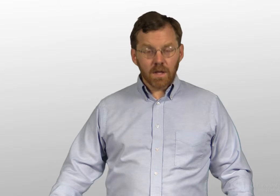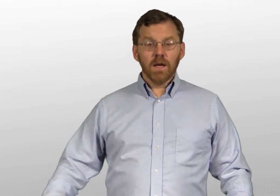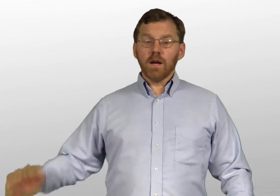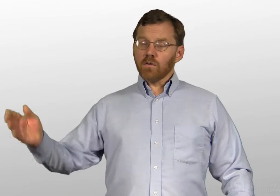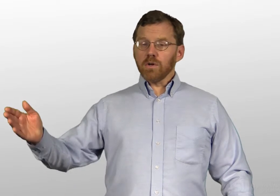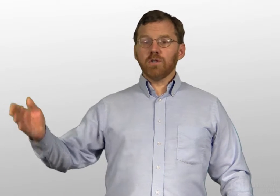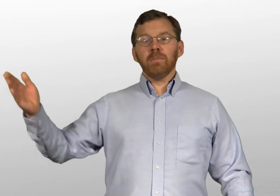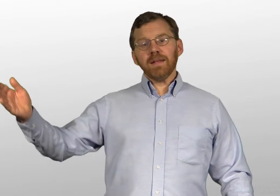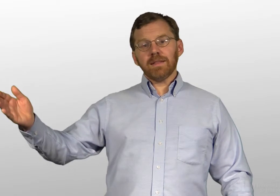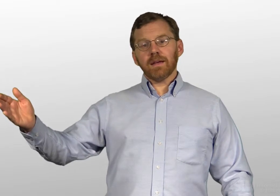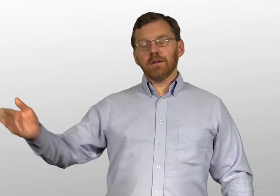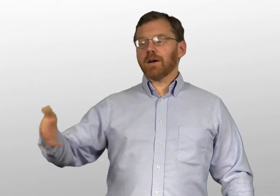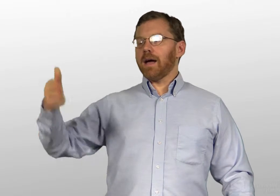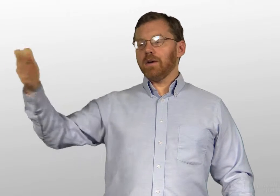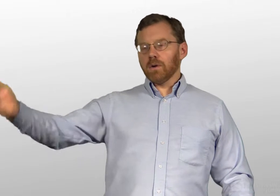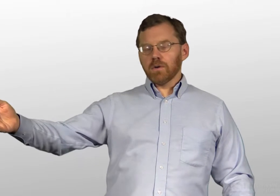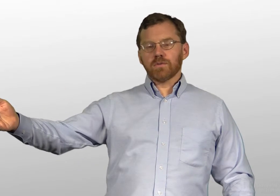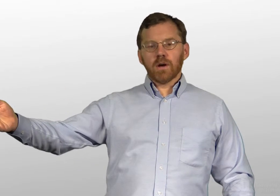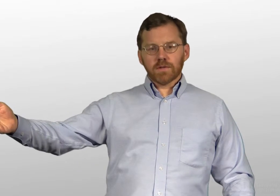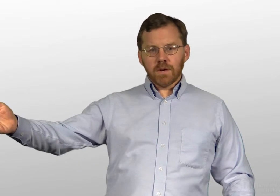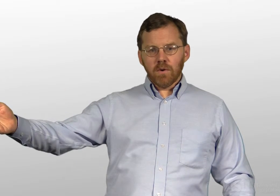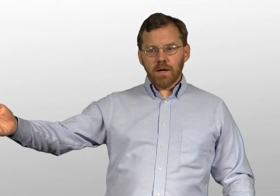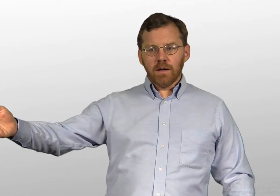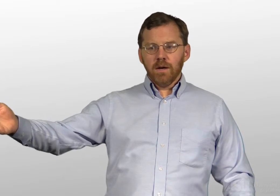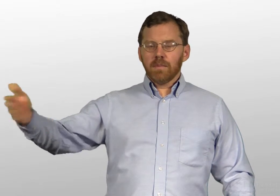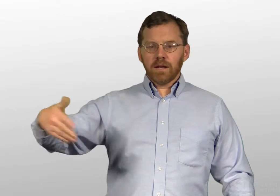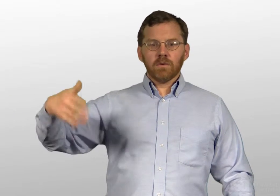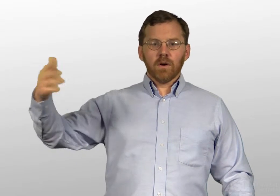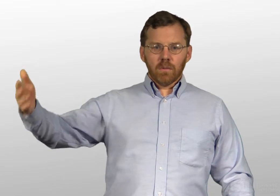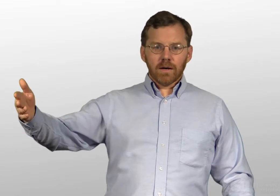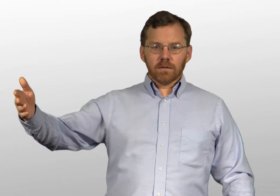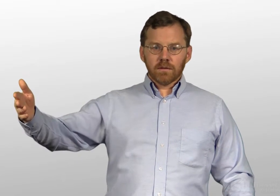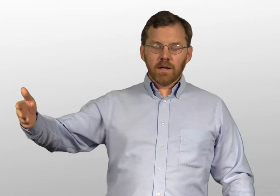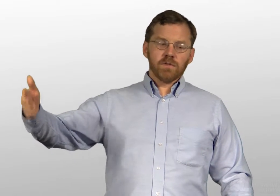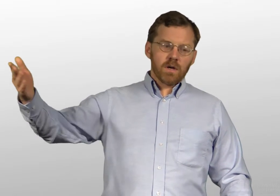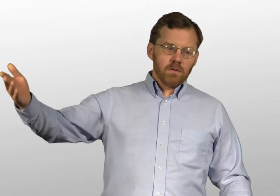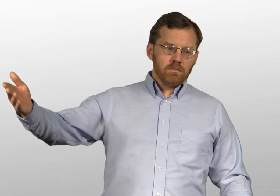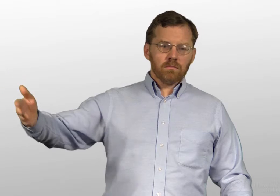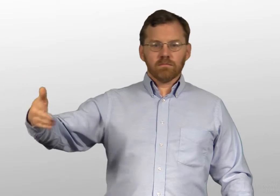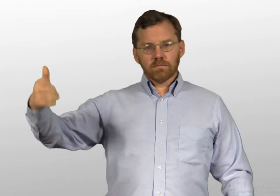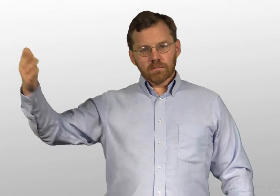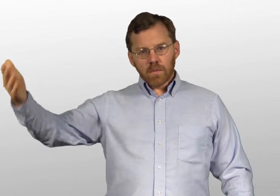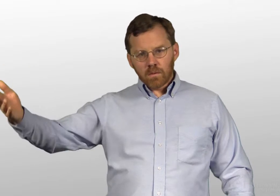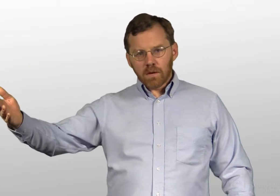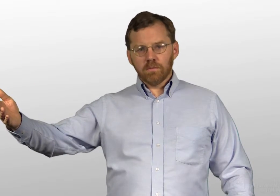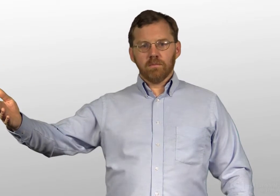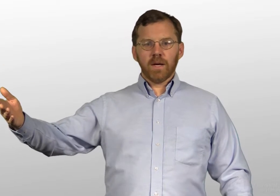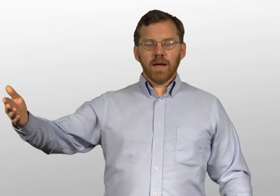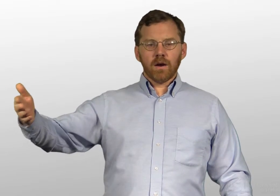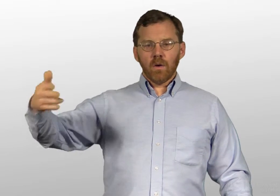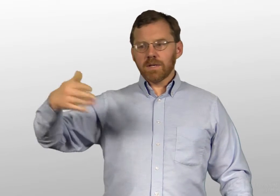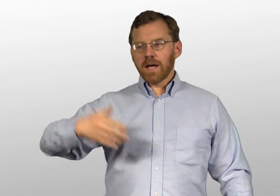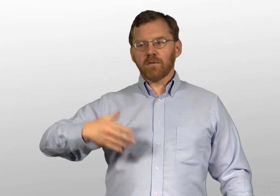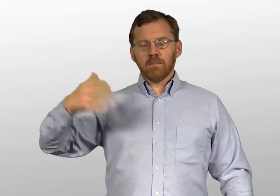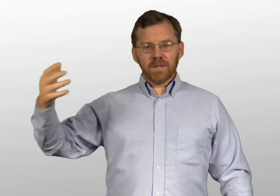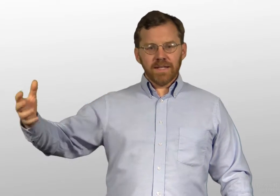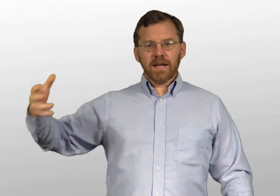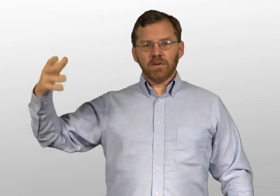Now, of course, you might think, look, I know it goes wrong somewhere, but I don't know where. And if so, well, we can't always have complete and